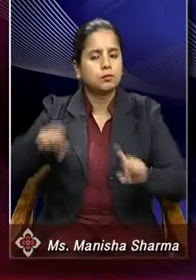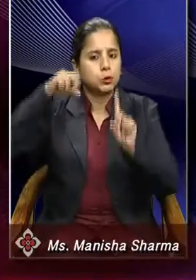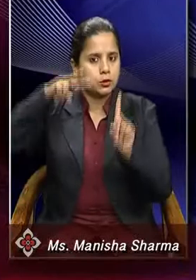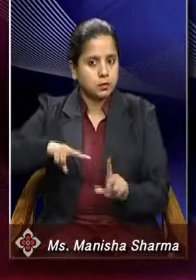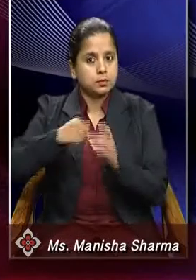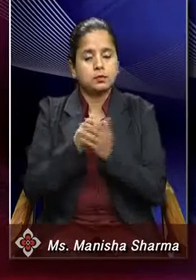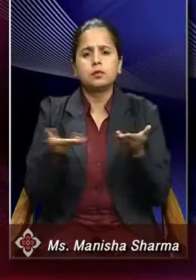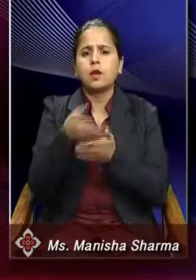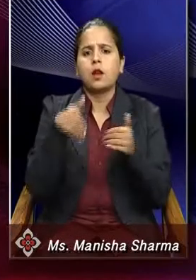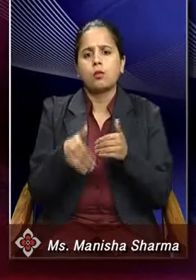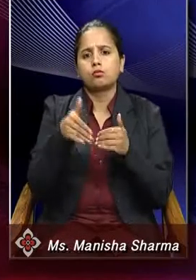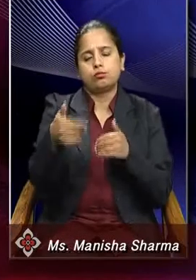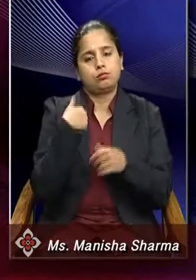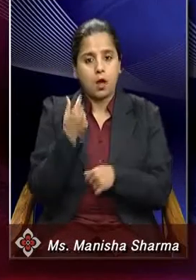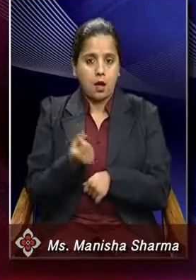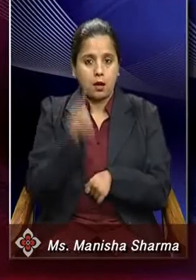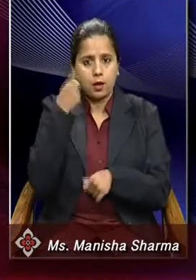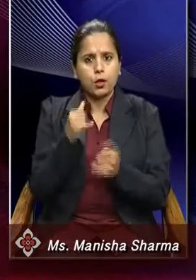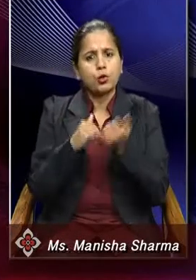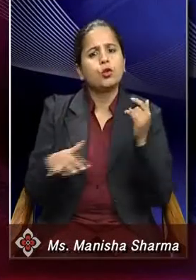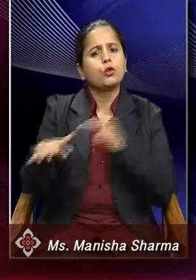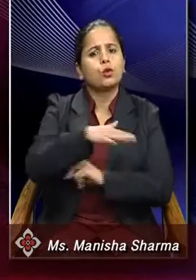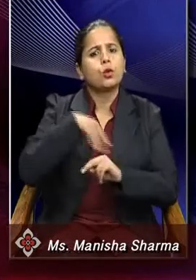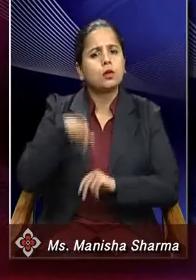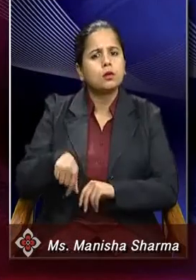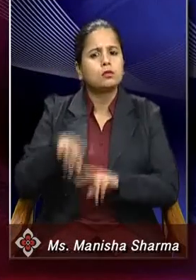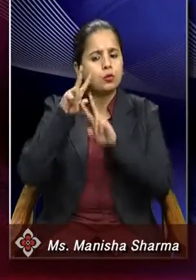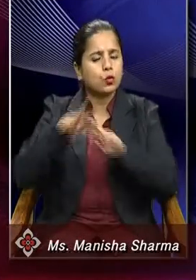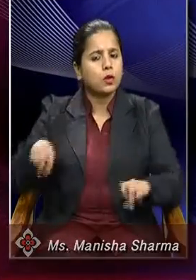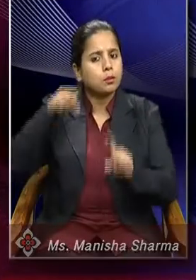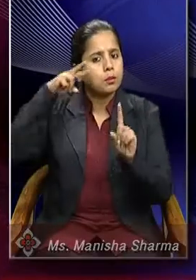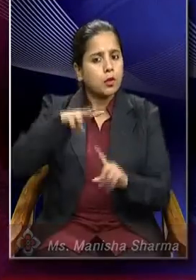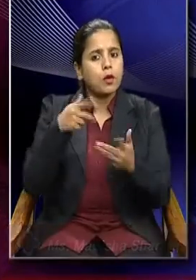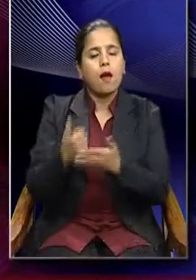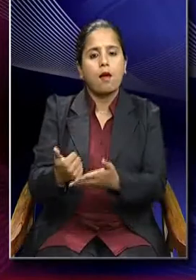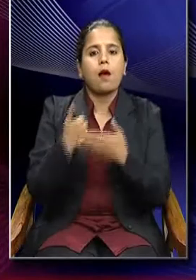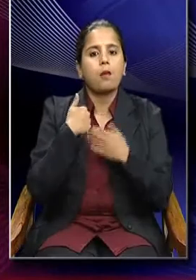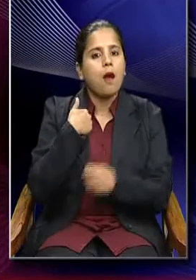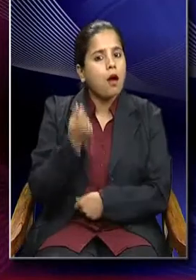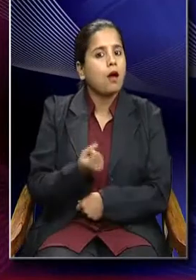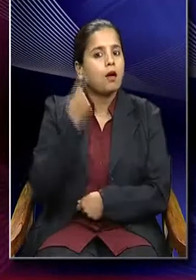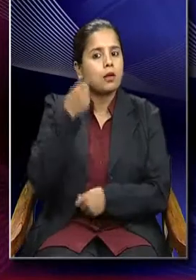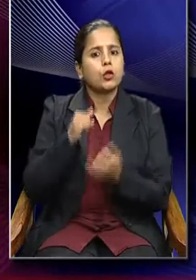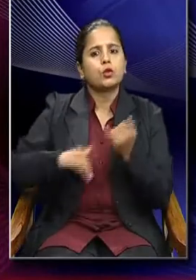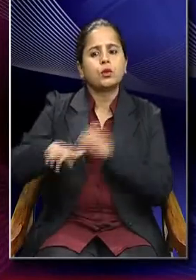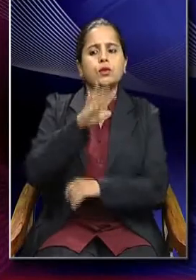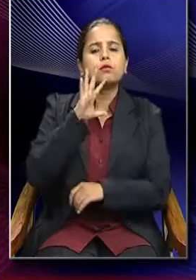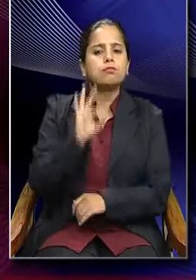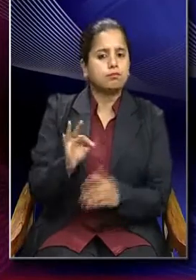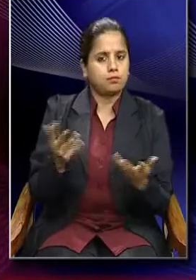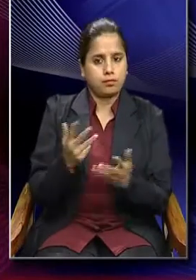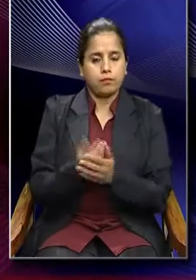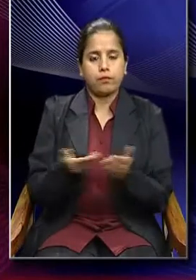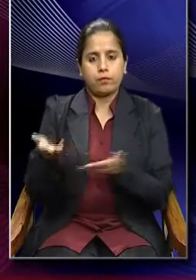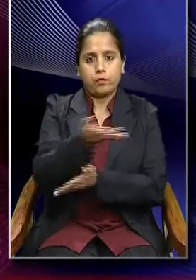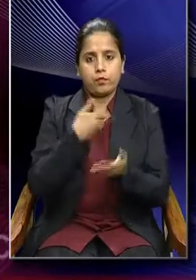So, we are going to understand sociological perspective that help us to understand social reality. Now,